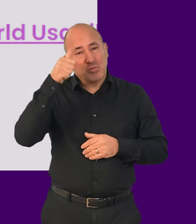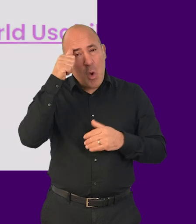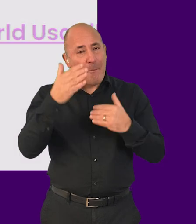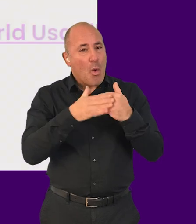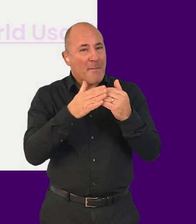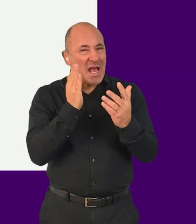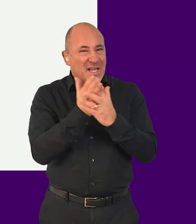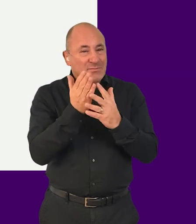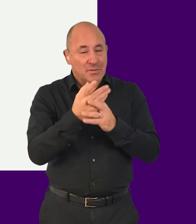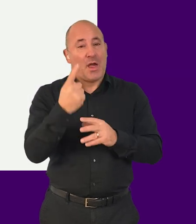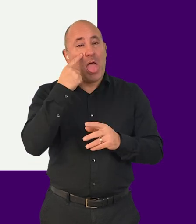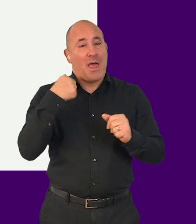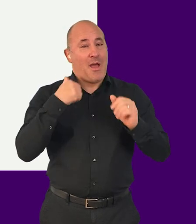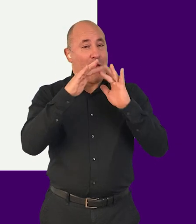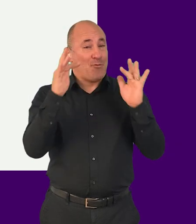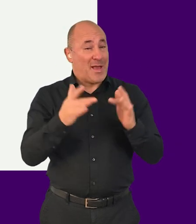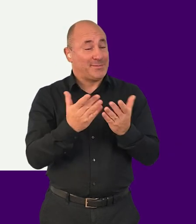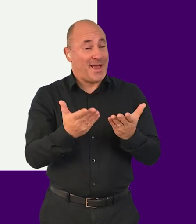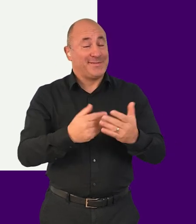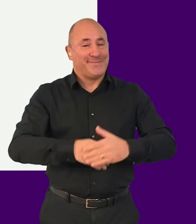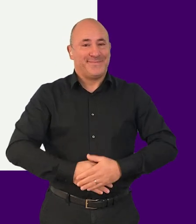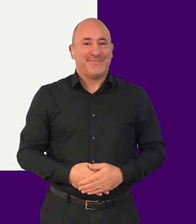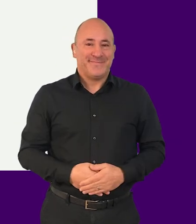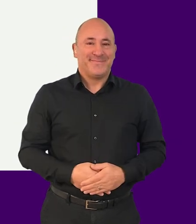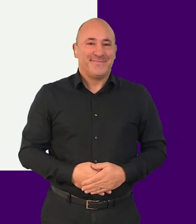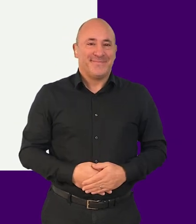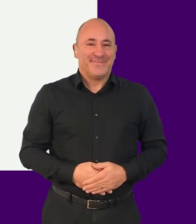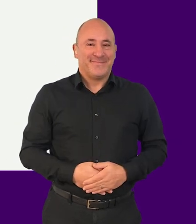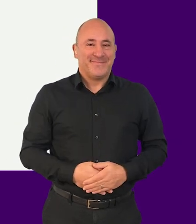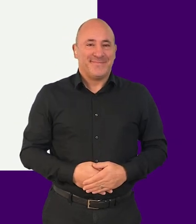To find out more about accessibility, visit tetralogical.com.